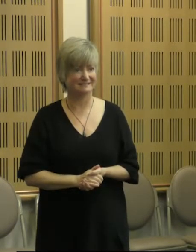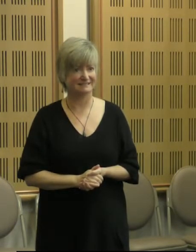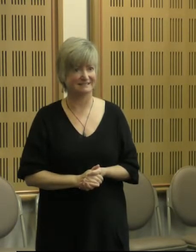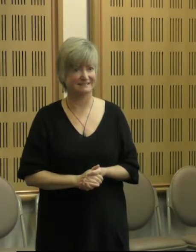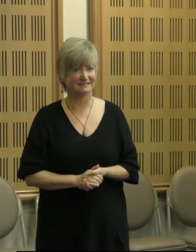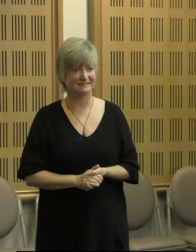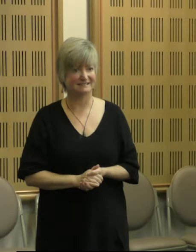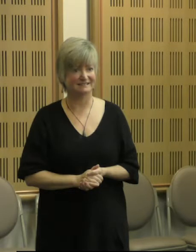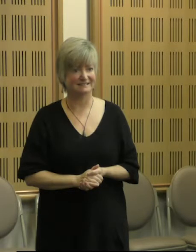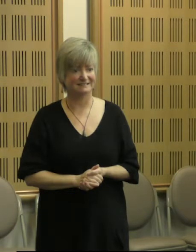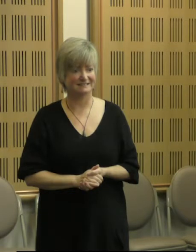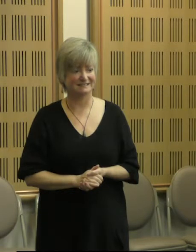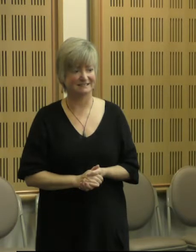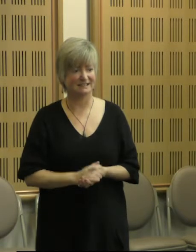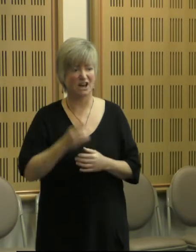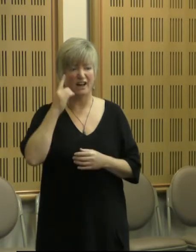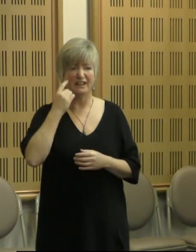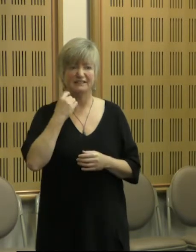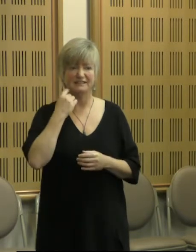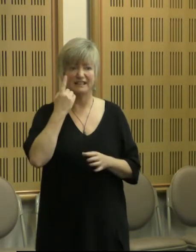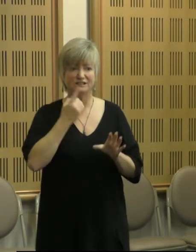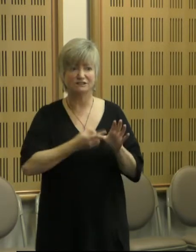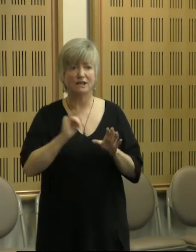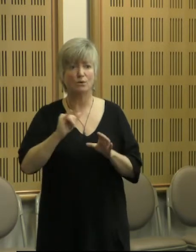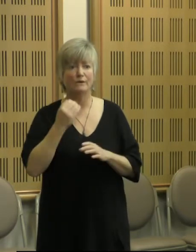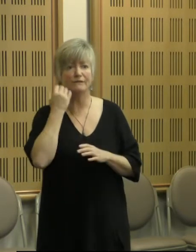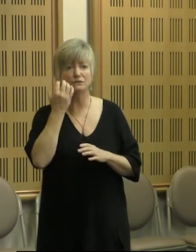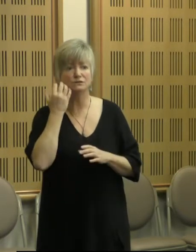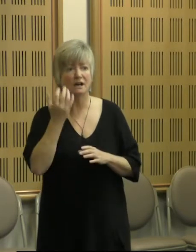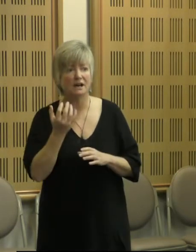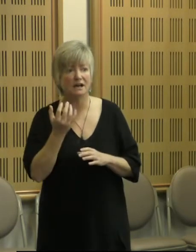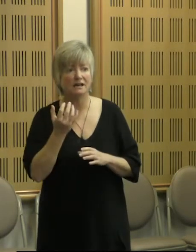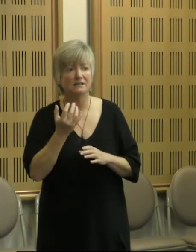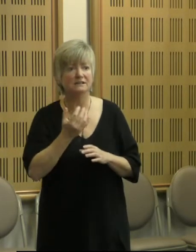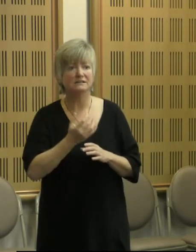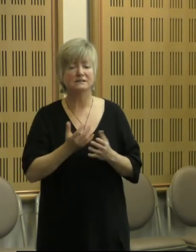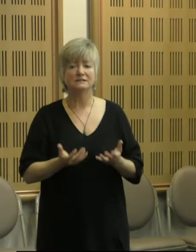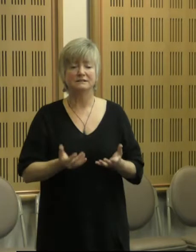next, next year or another future time to really get,